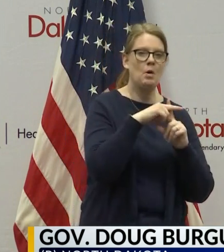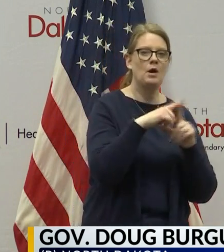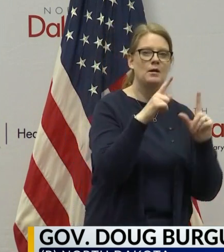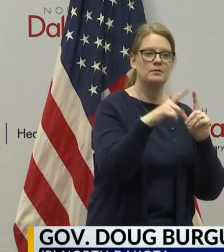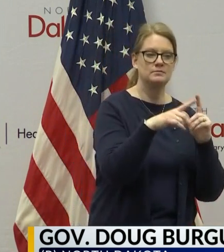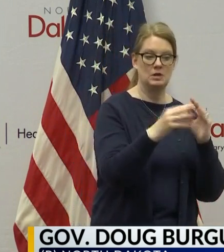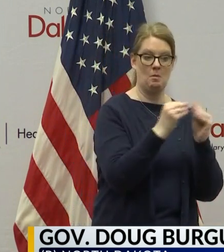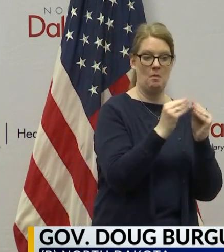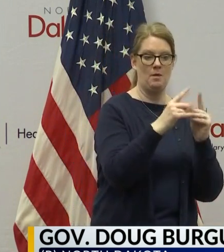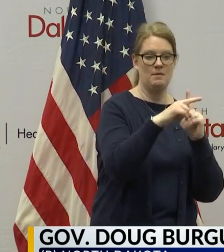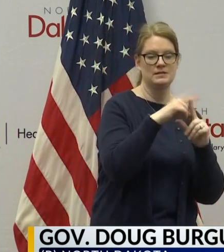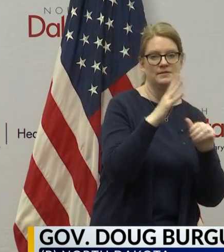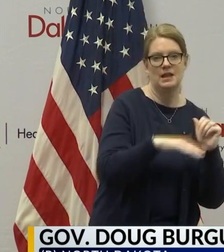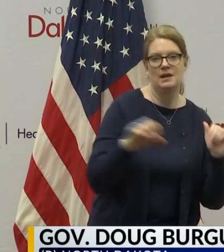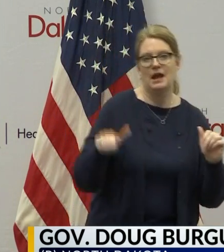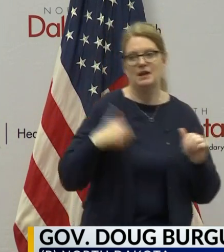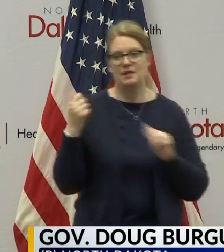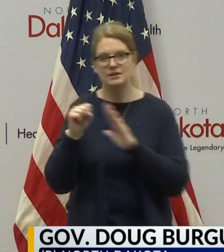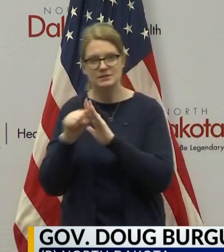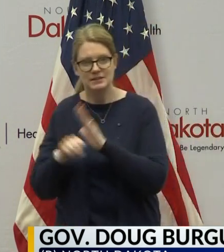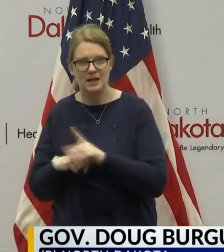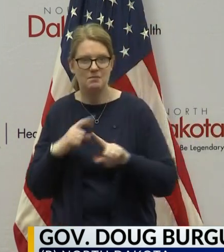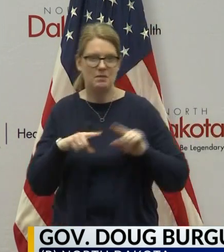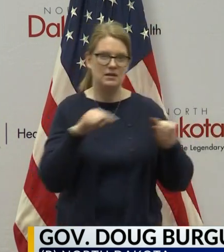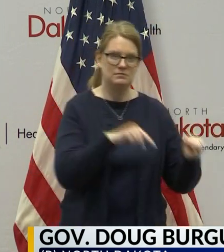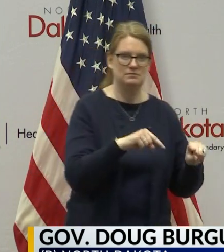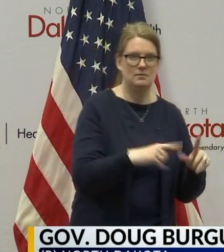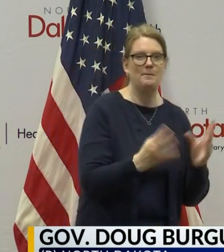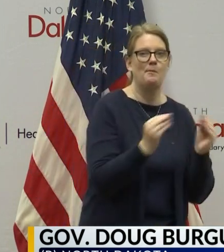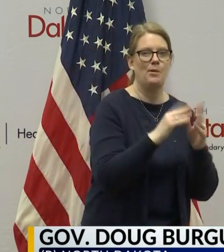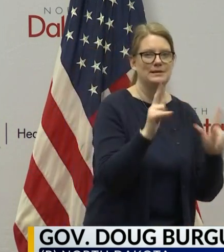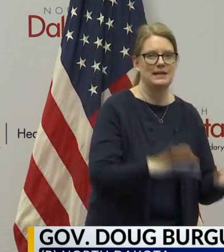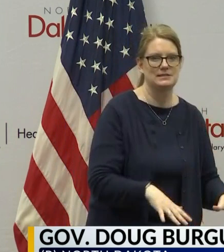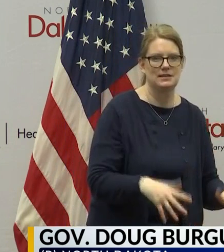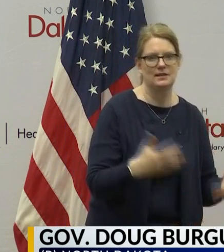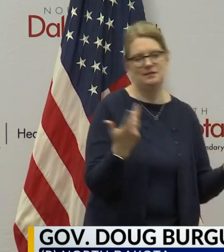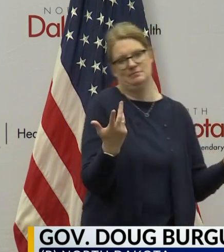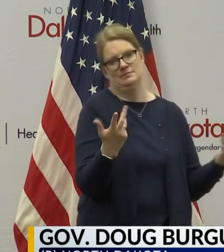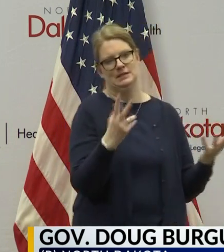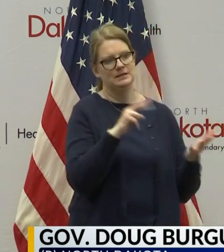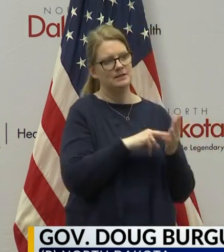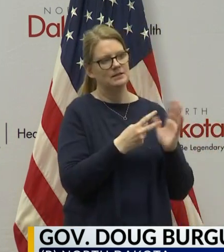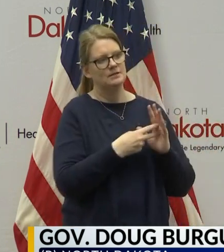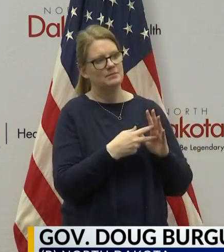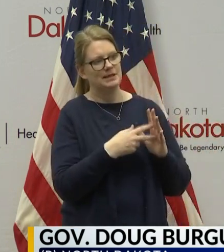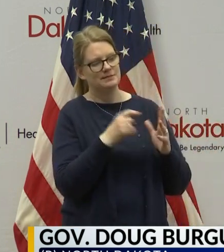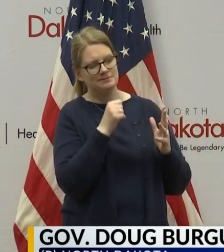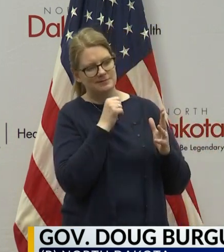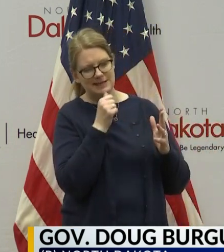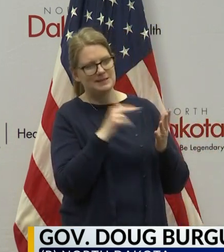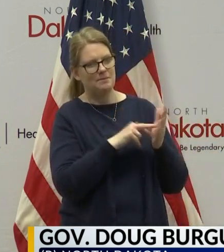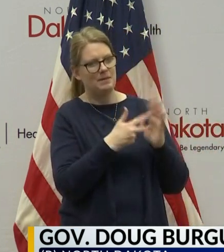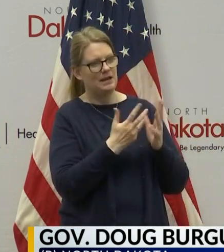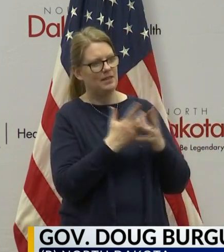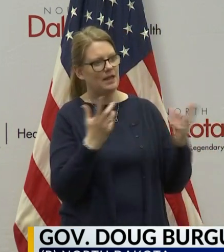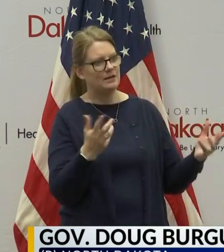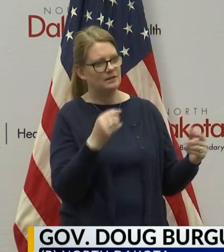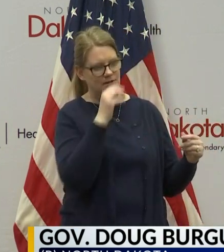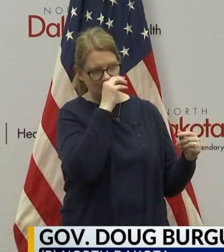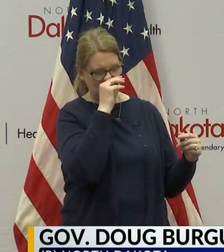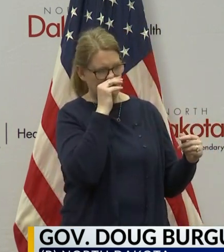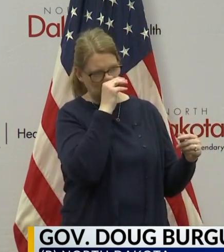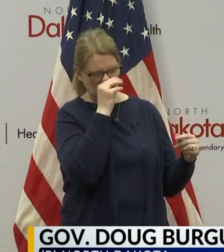twice as much testing as they have, then that's, that doesn't mean much. I just wanted to follow up to that. I mean,